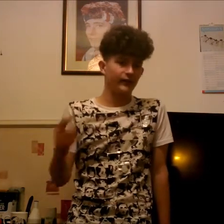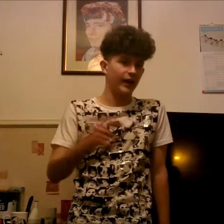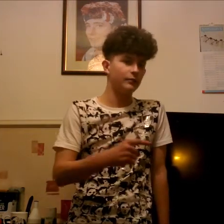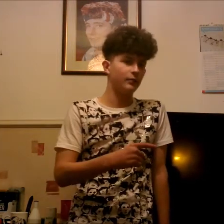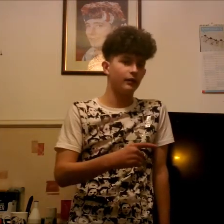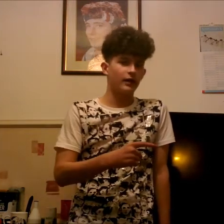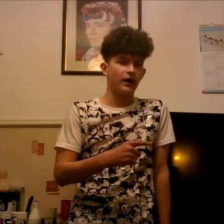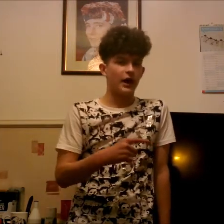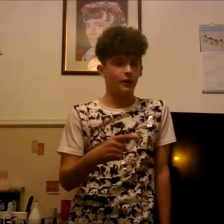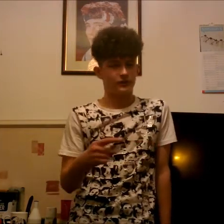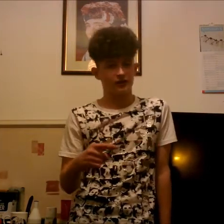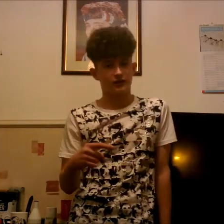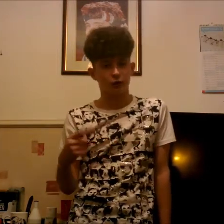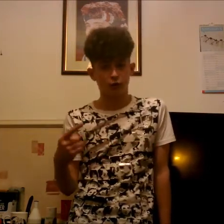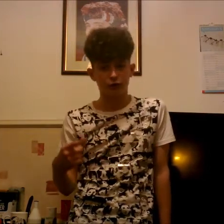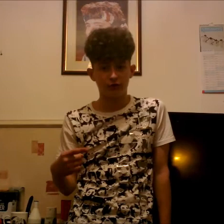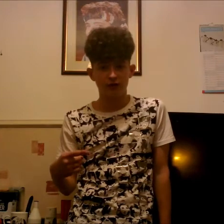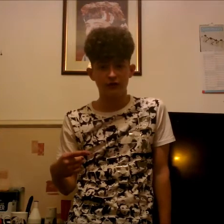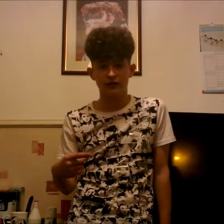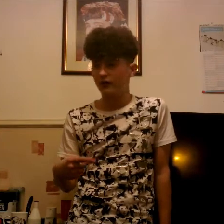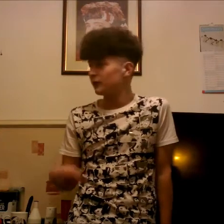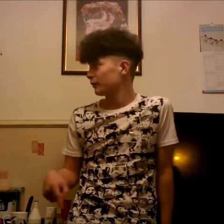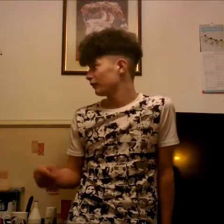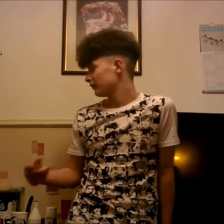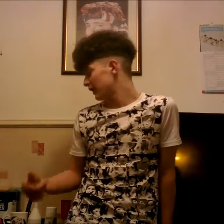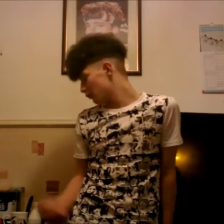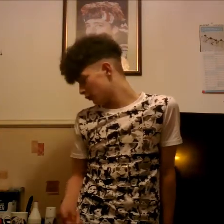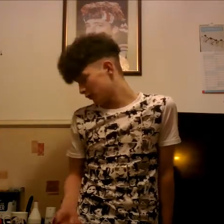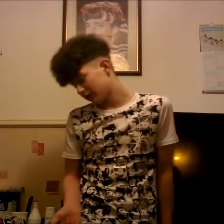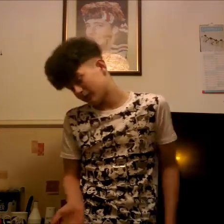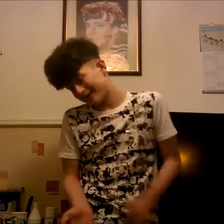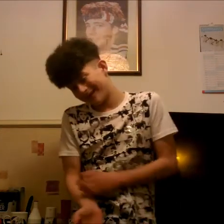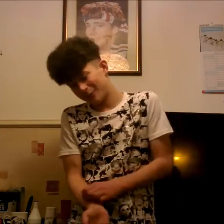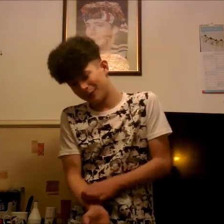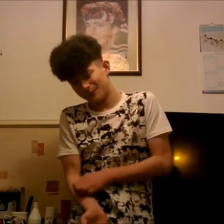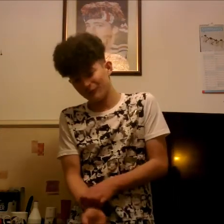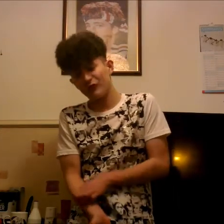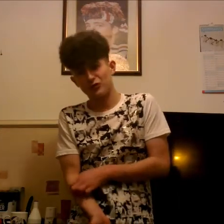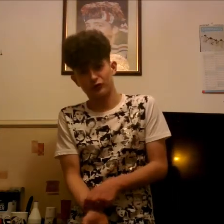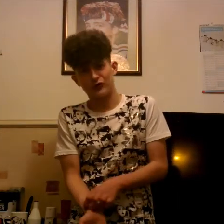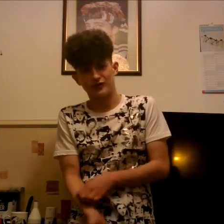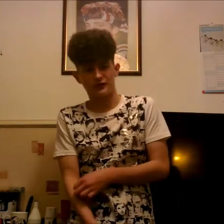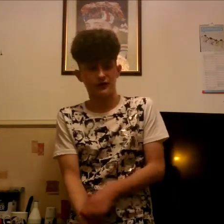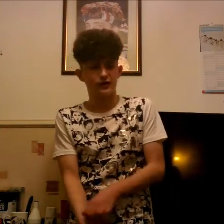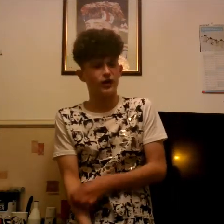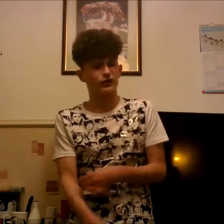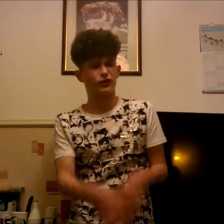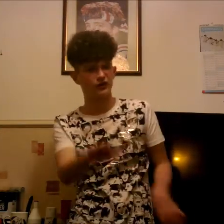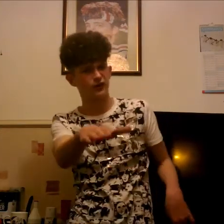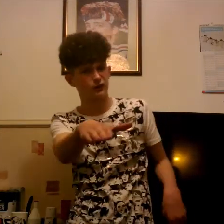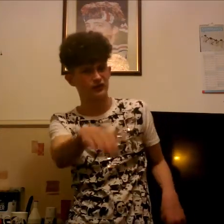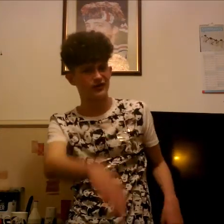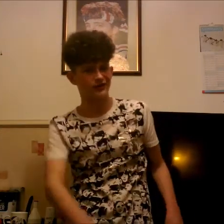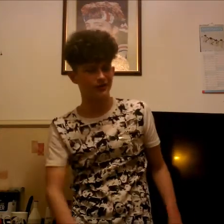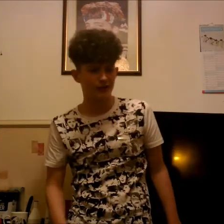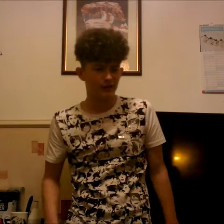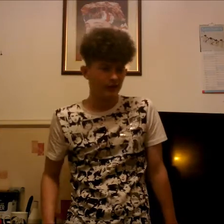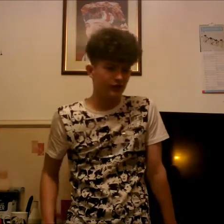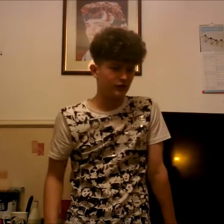time i was a hearts fan but now i'm a rangers fan i turned to the good side these